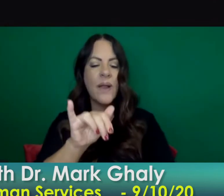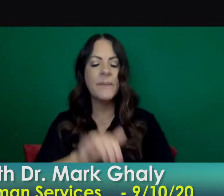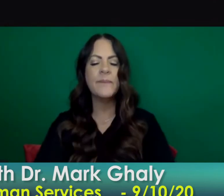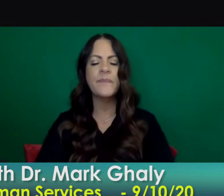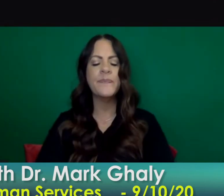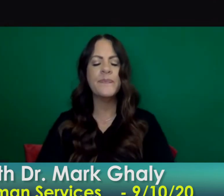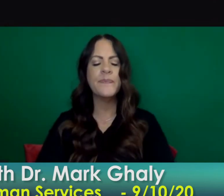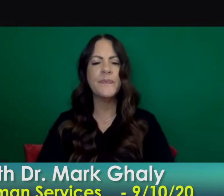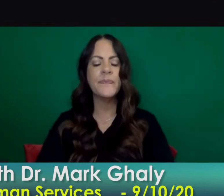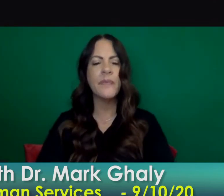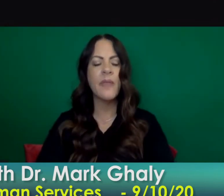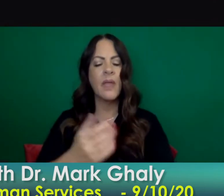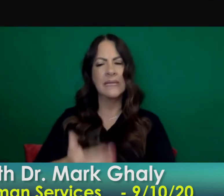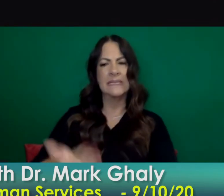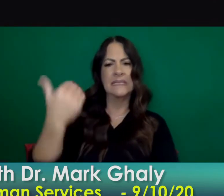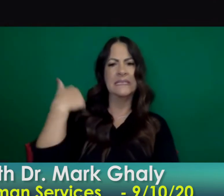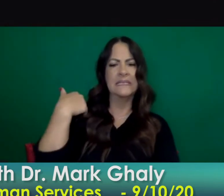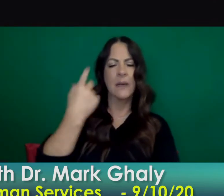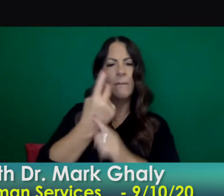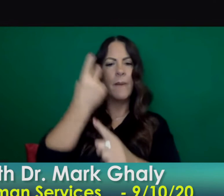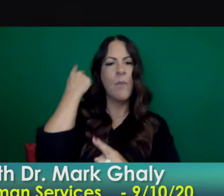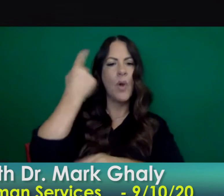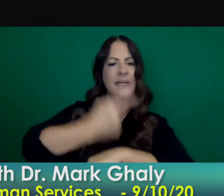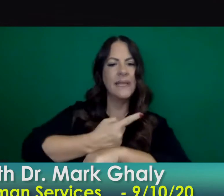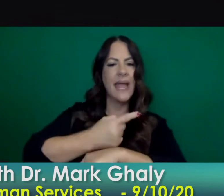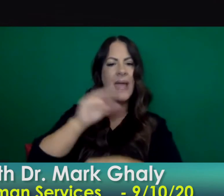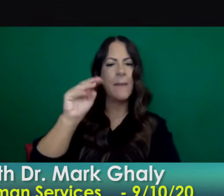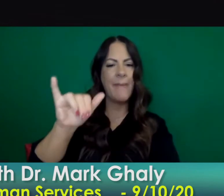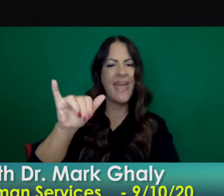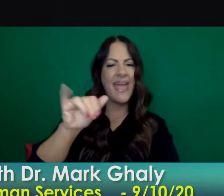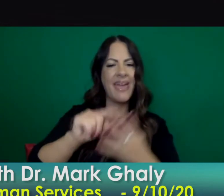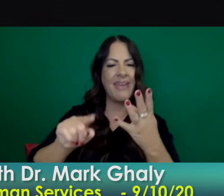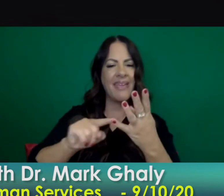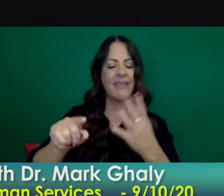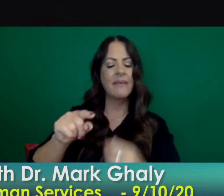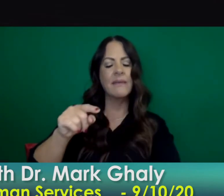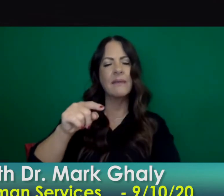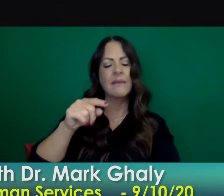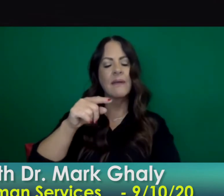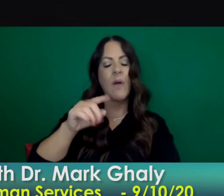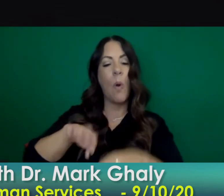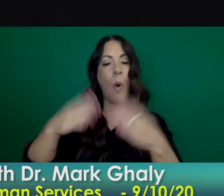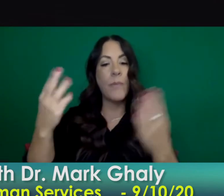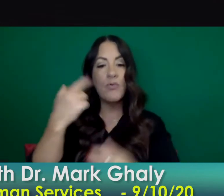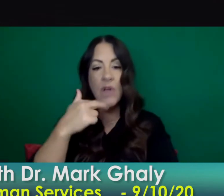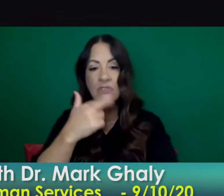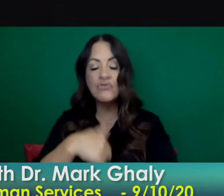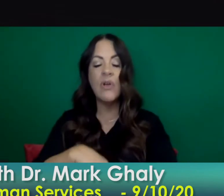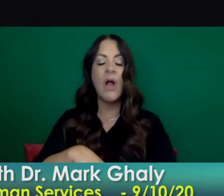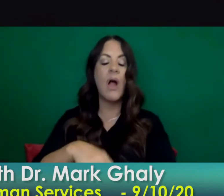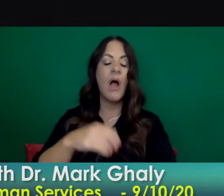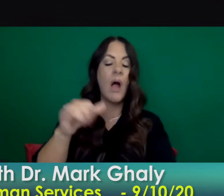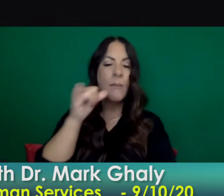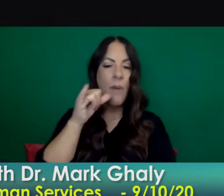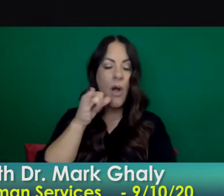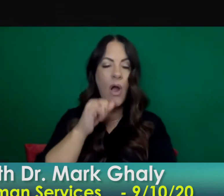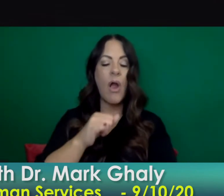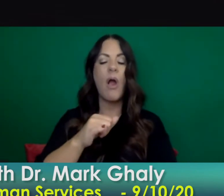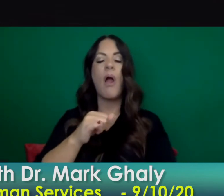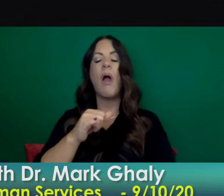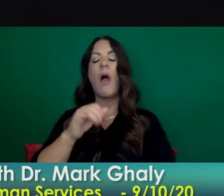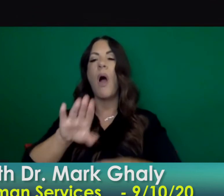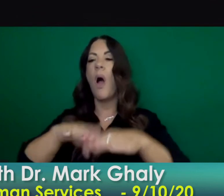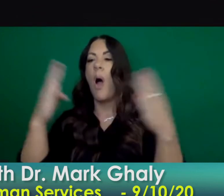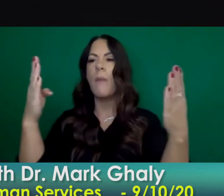memorial day reopening when restaurants and bars and things like that opened up um you know the county shortly after saw a big spike in